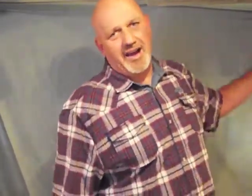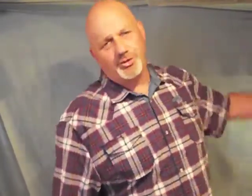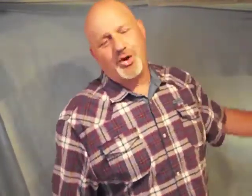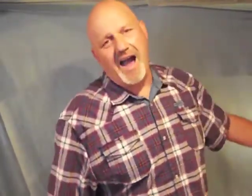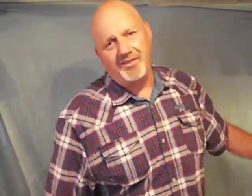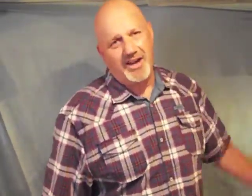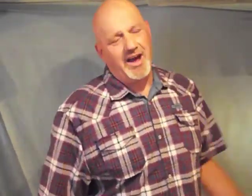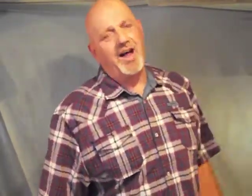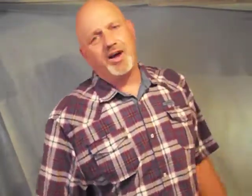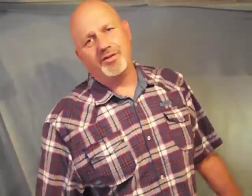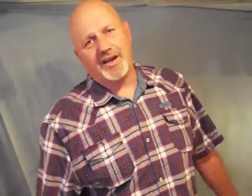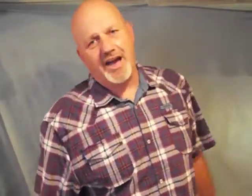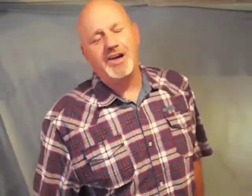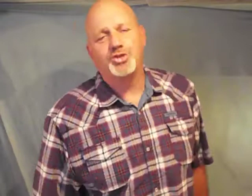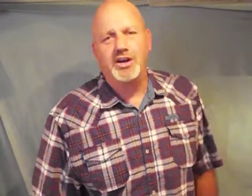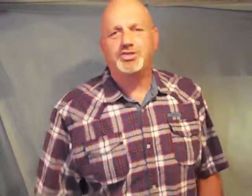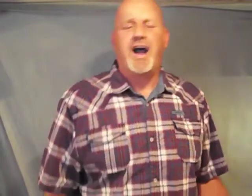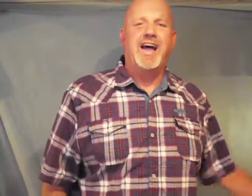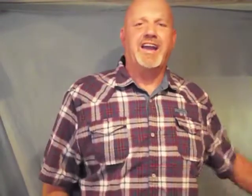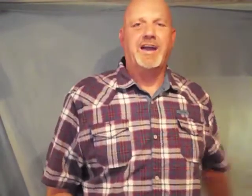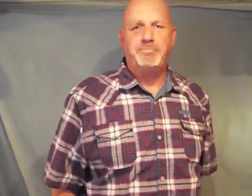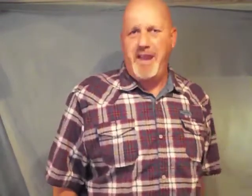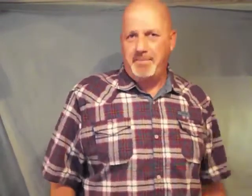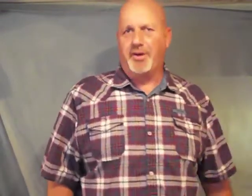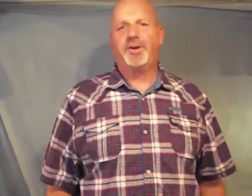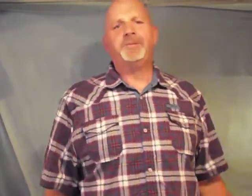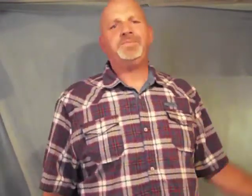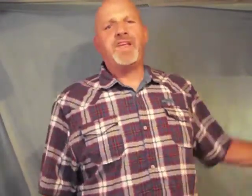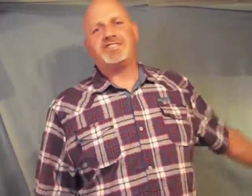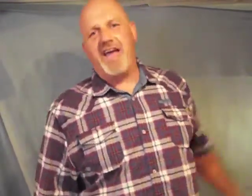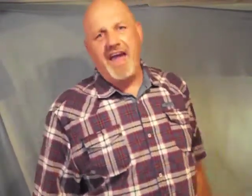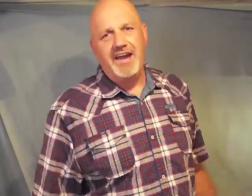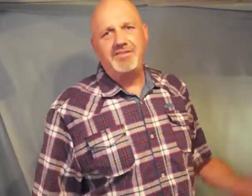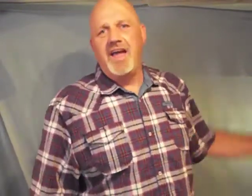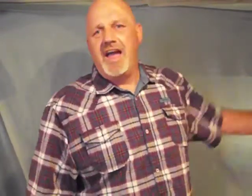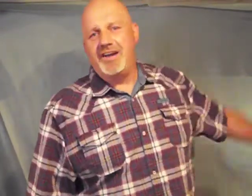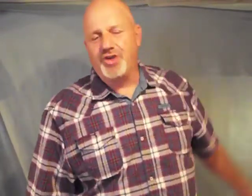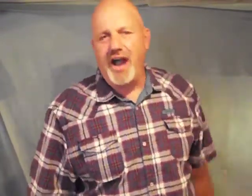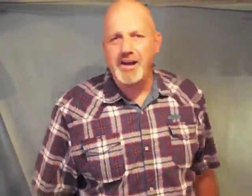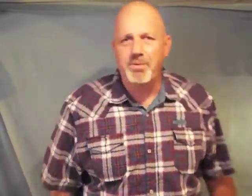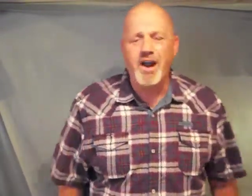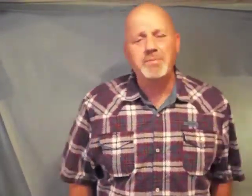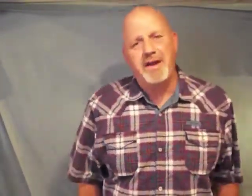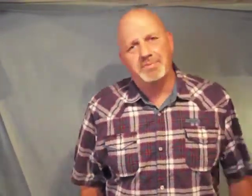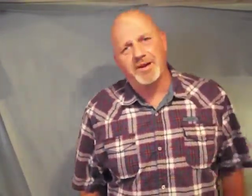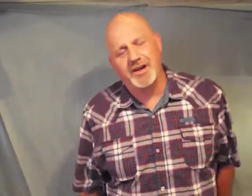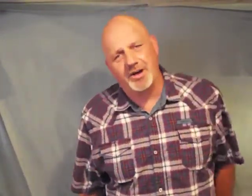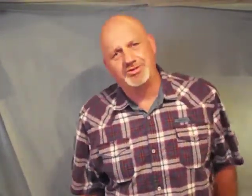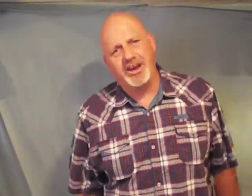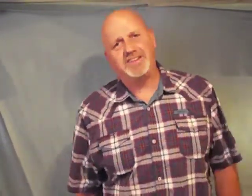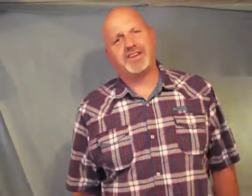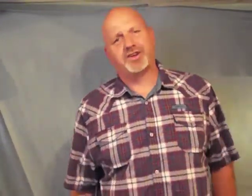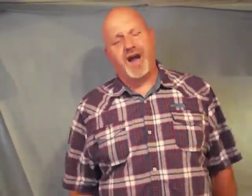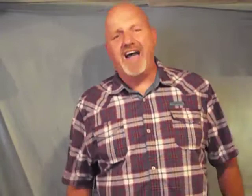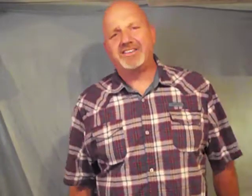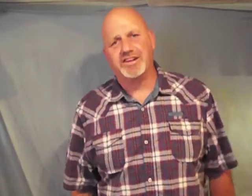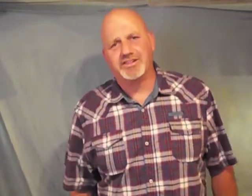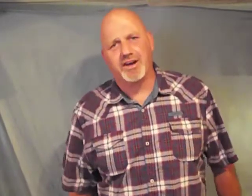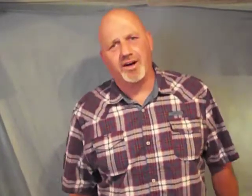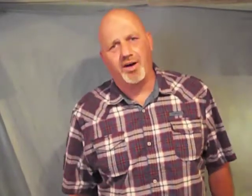go traveling all over the country trying to get people saved and trying to bring people to know Jesus Christ as their Lord